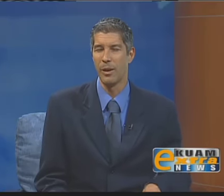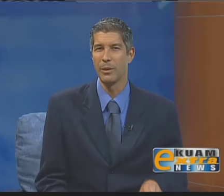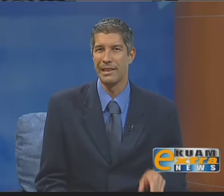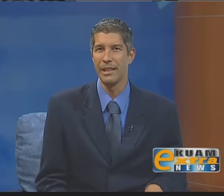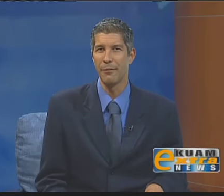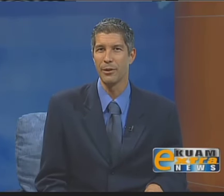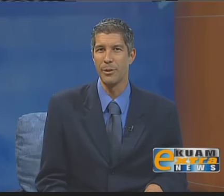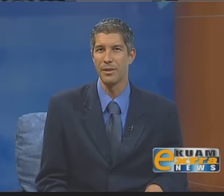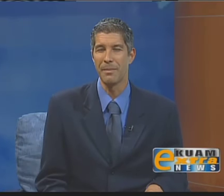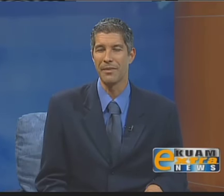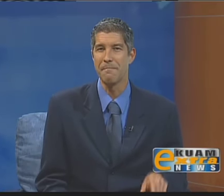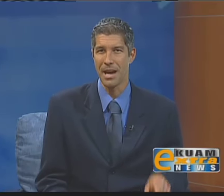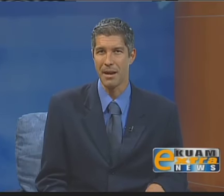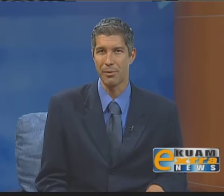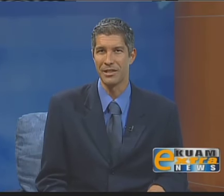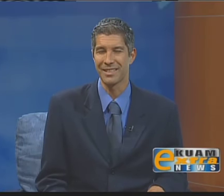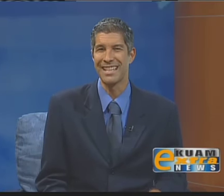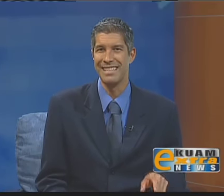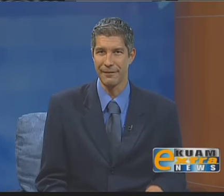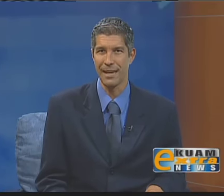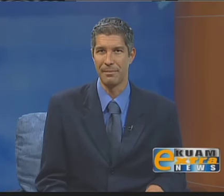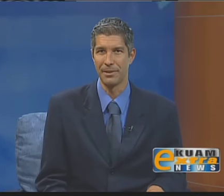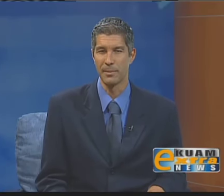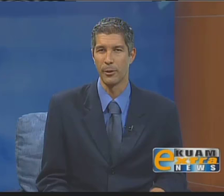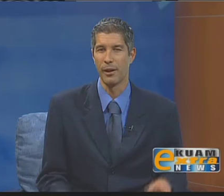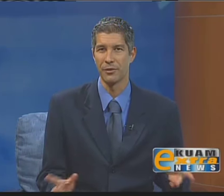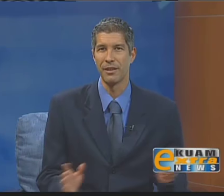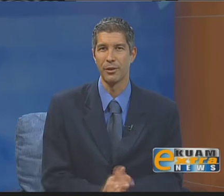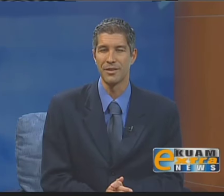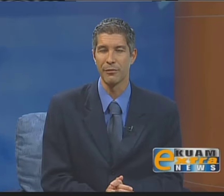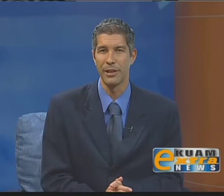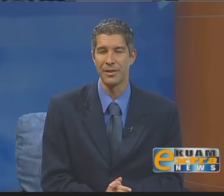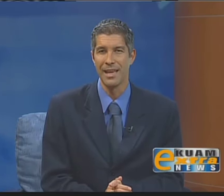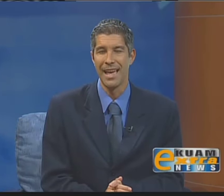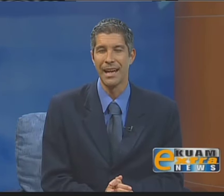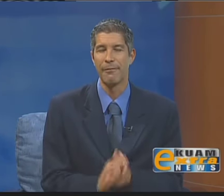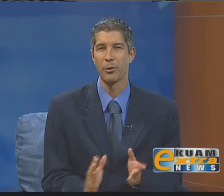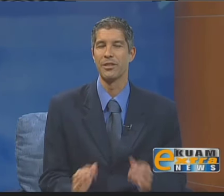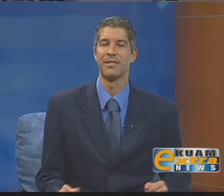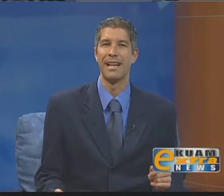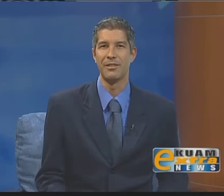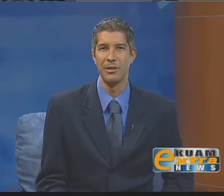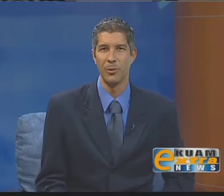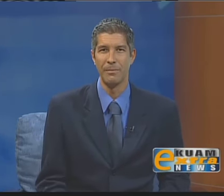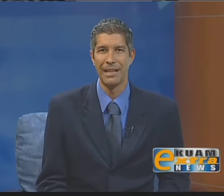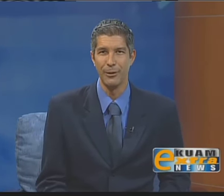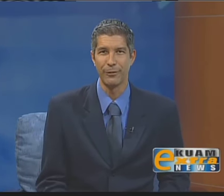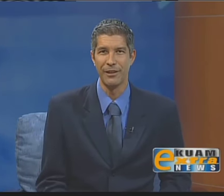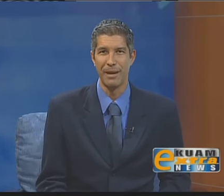and we lead off with news about the Manha Project's Deaf Camp. It's been going on for several, several years and I'm fortunate tonight to be joined by a new friend of mine,